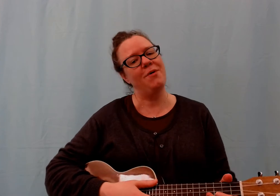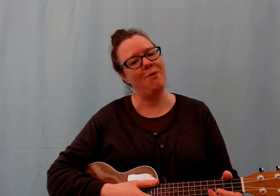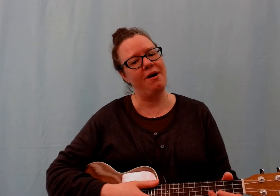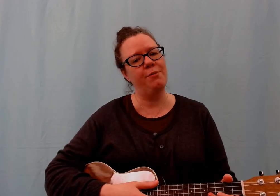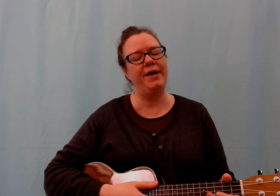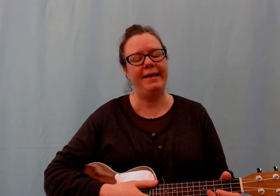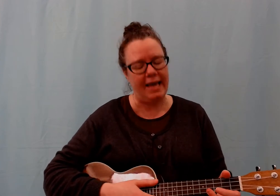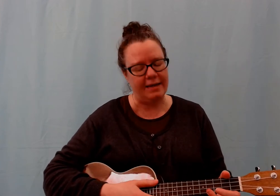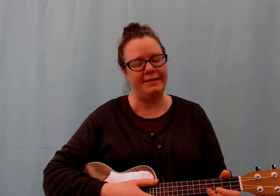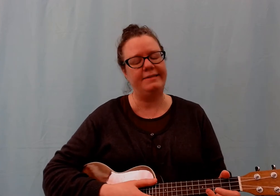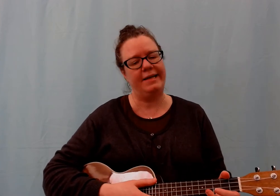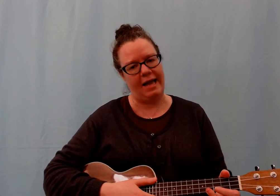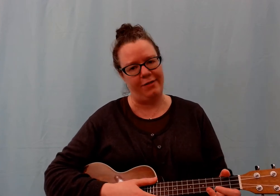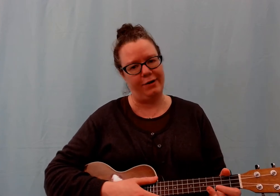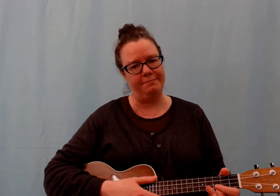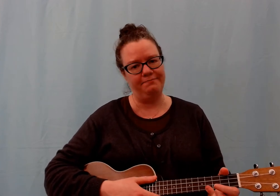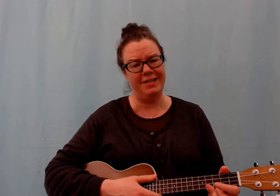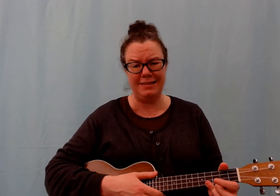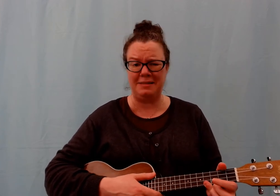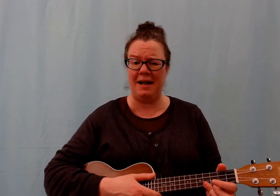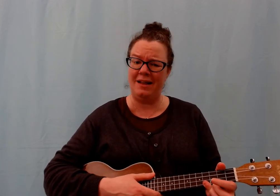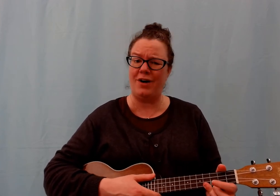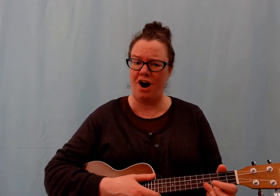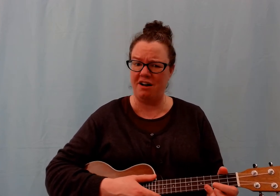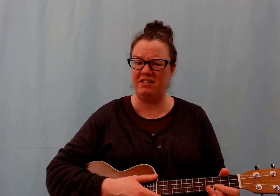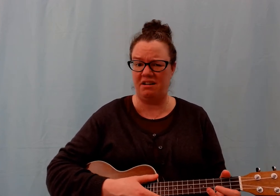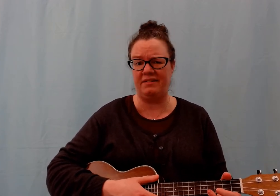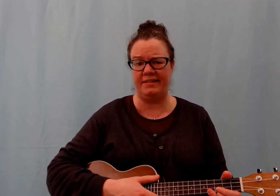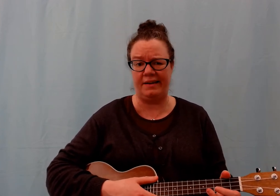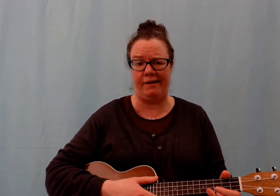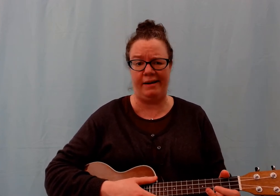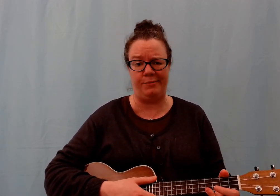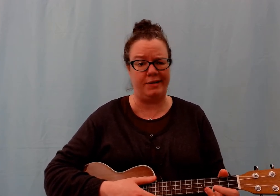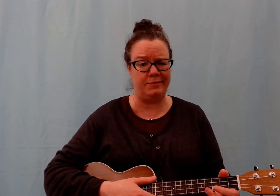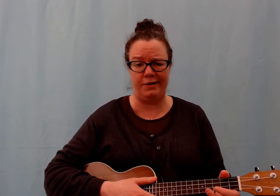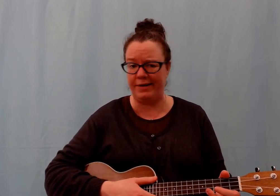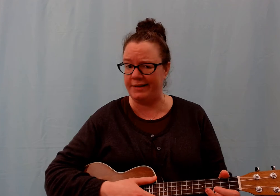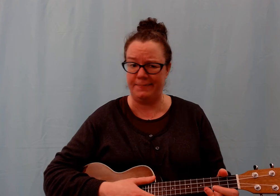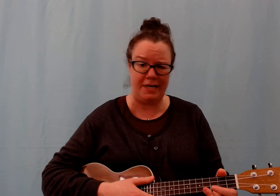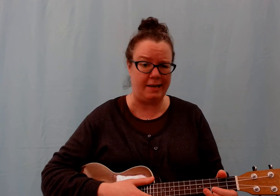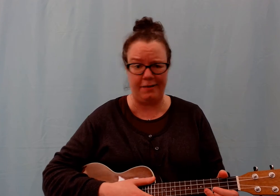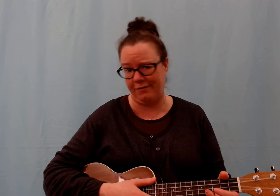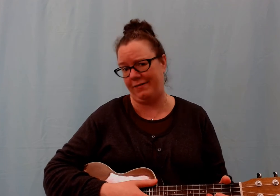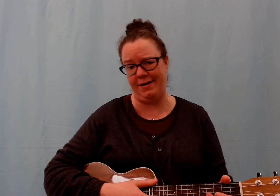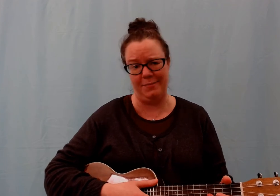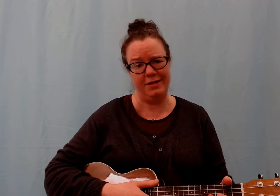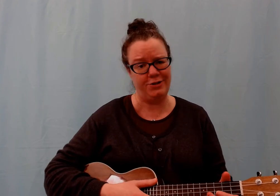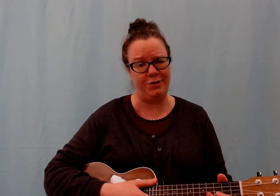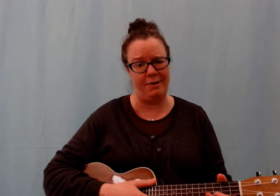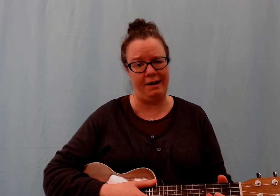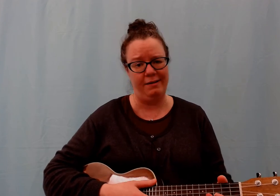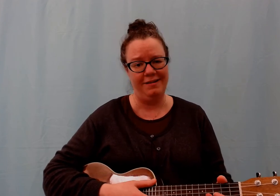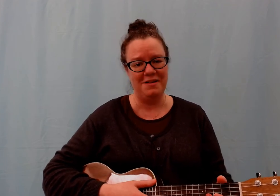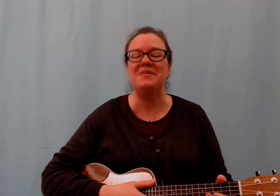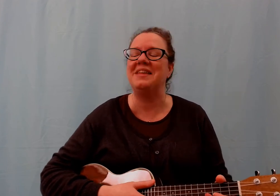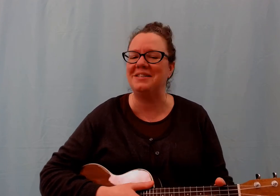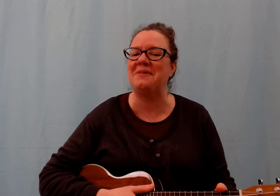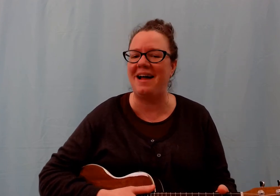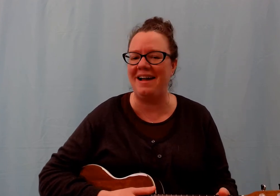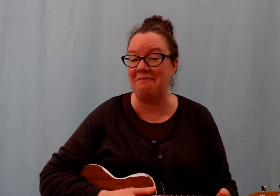More We Get Together. This is kind of a hard song to sing right now because we don't get to be together very much, do we? But that's why I